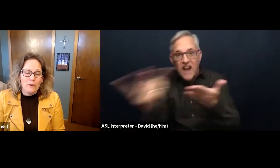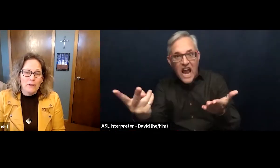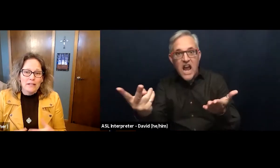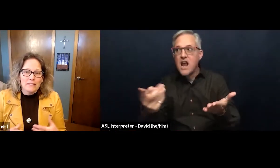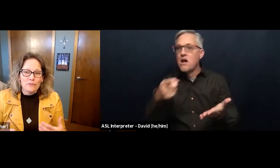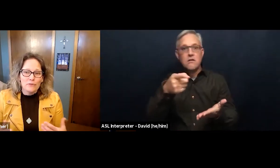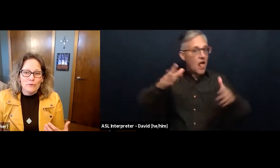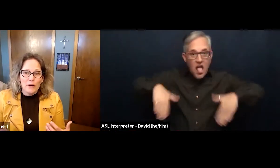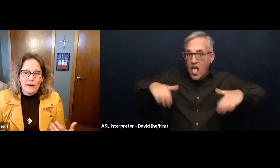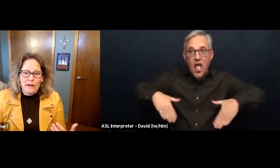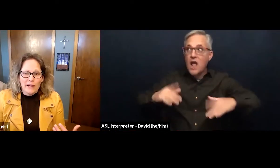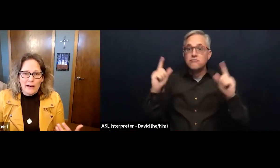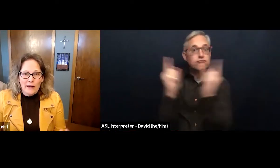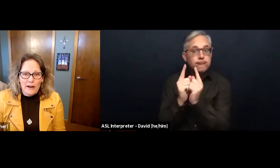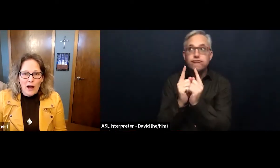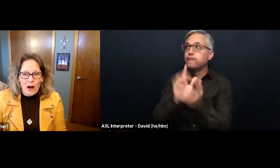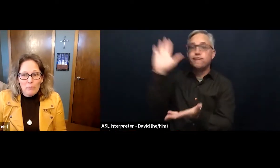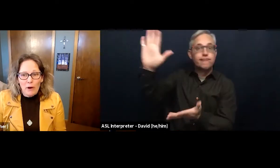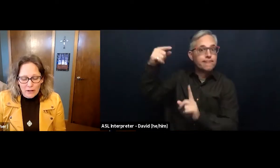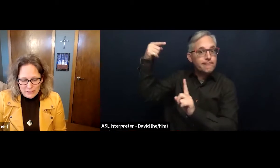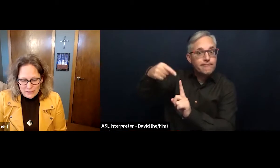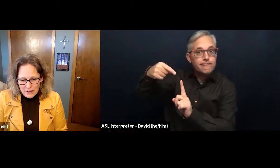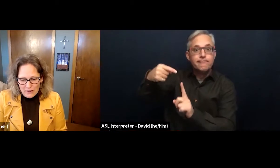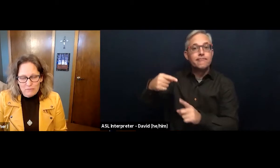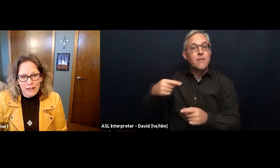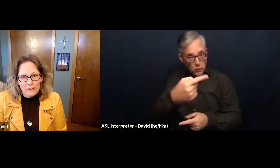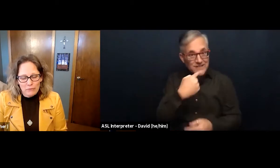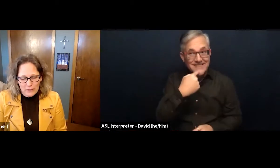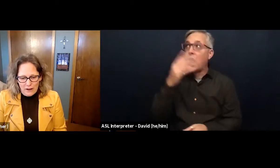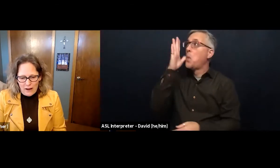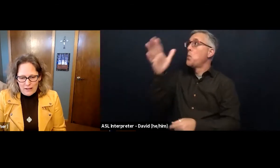to our part of life with God.